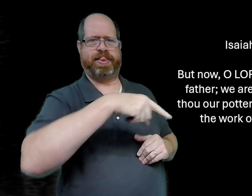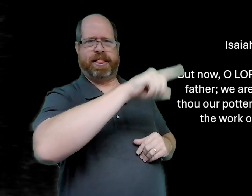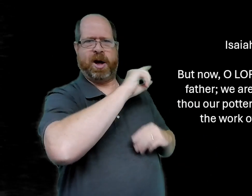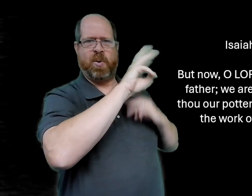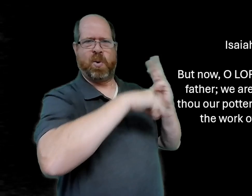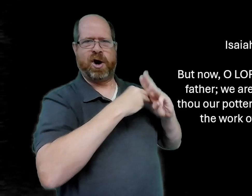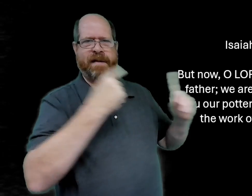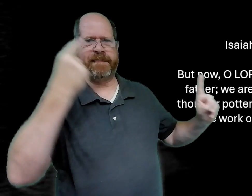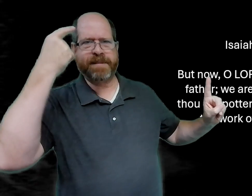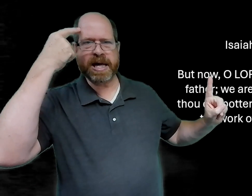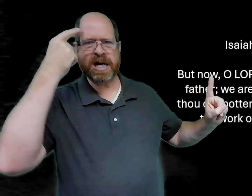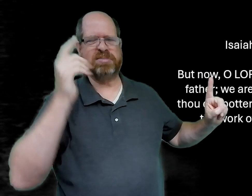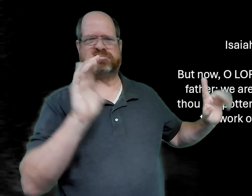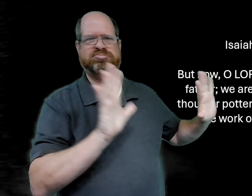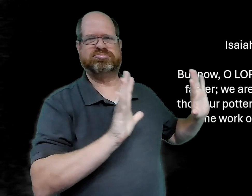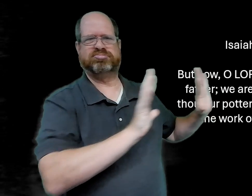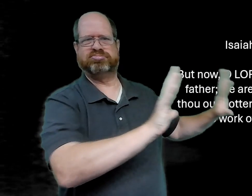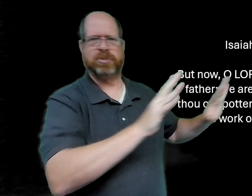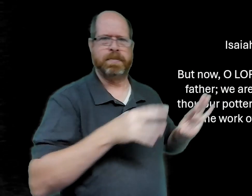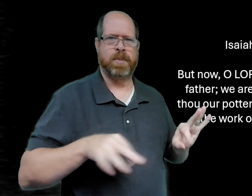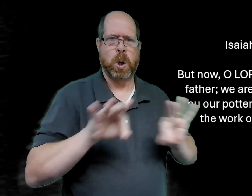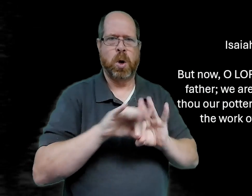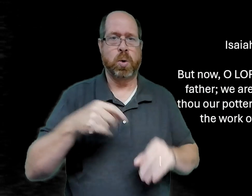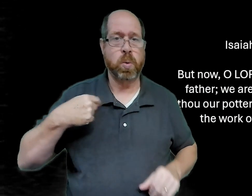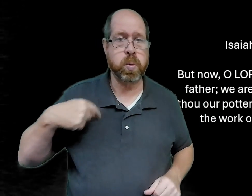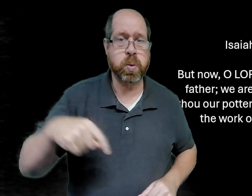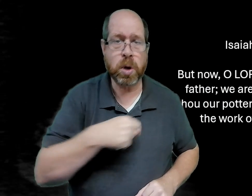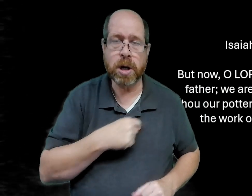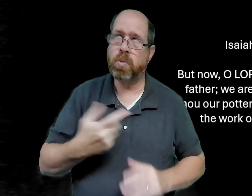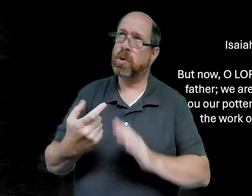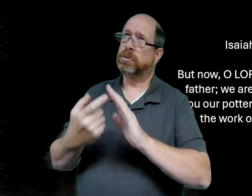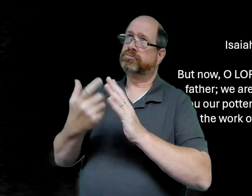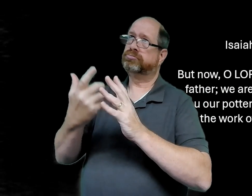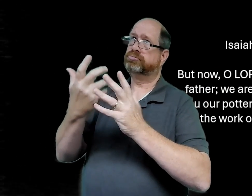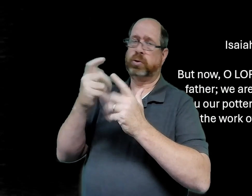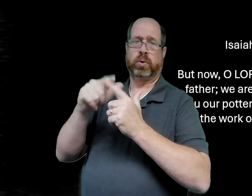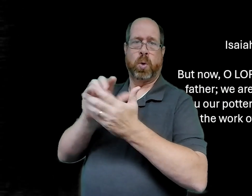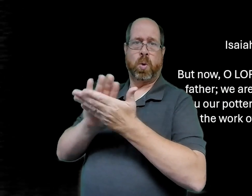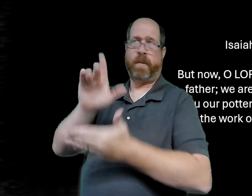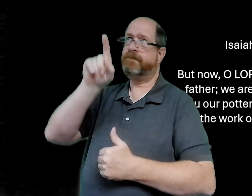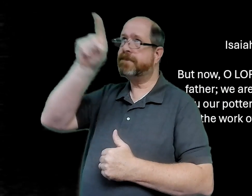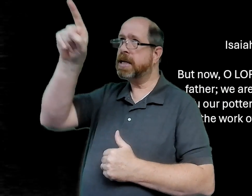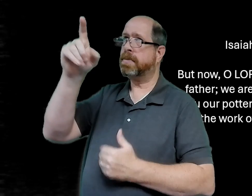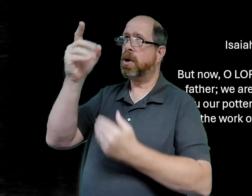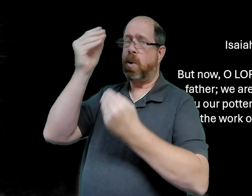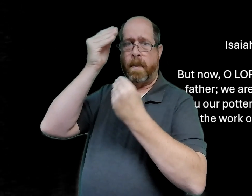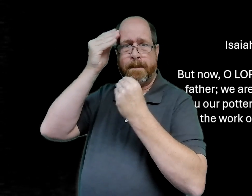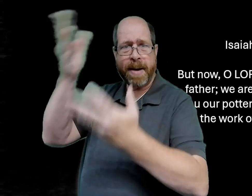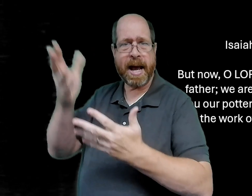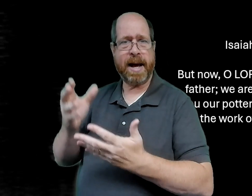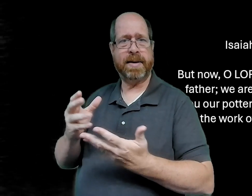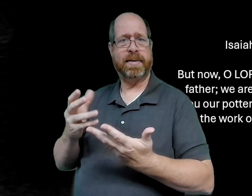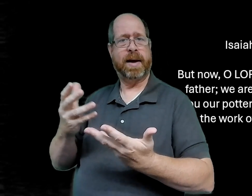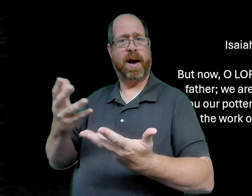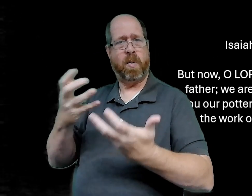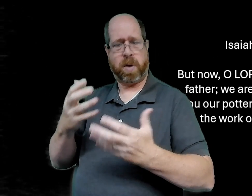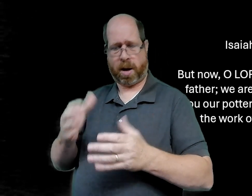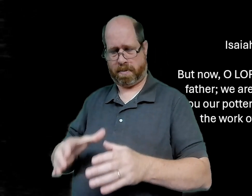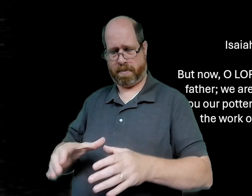don't worry about what the world thinks that's not what i mean but we want to glorify god and obey